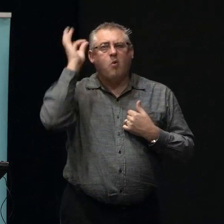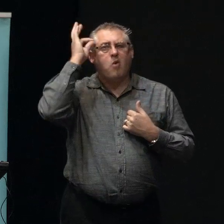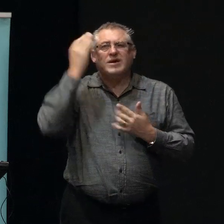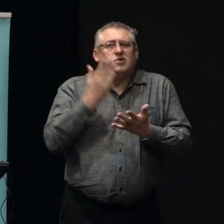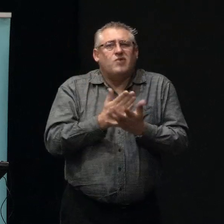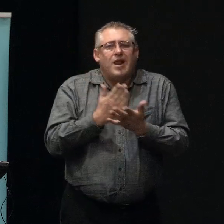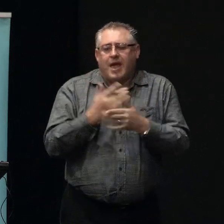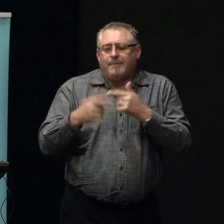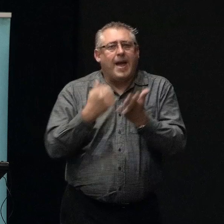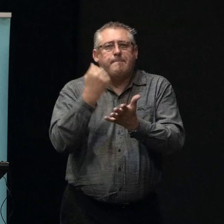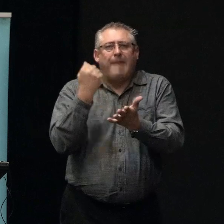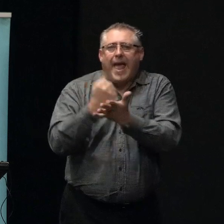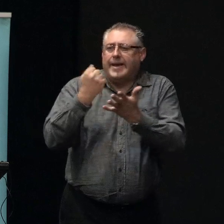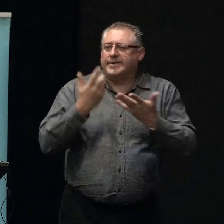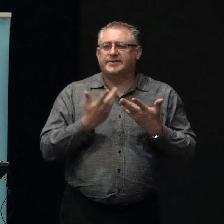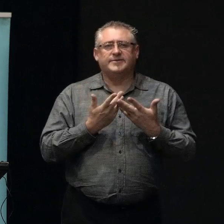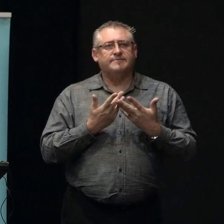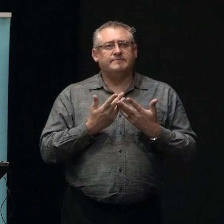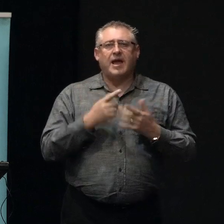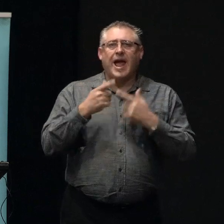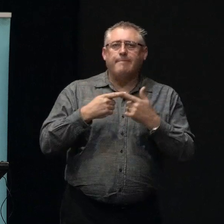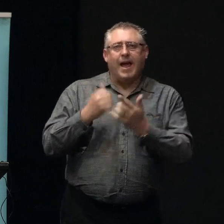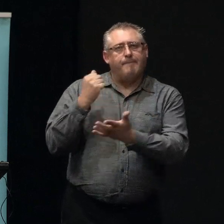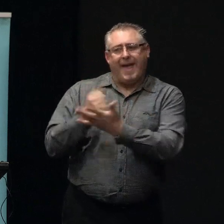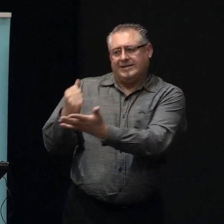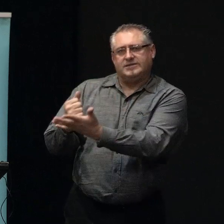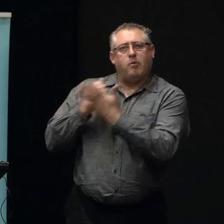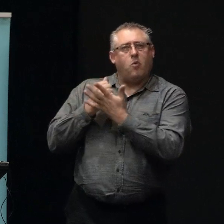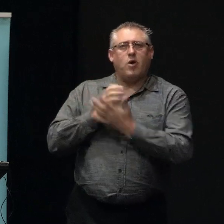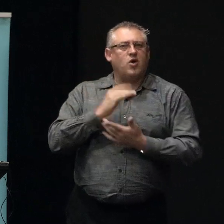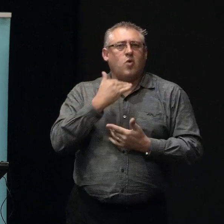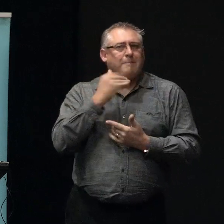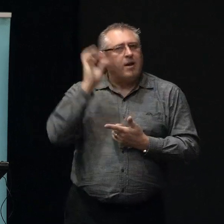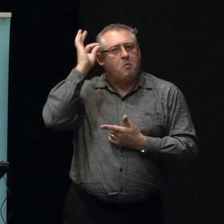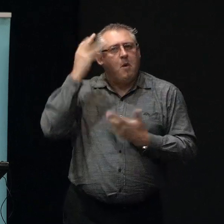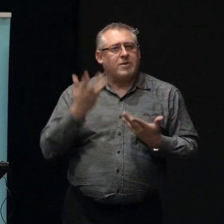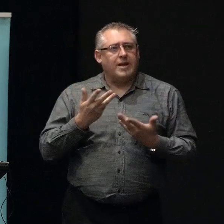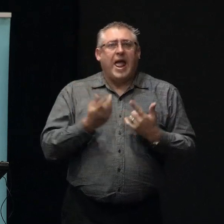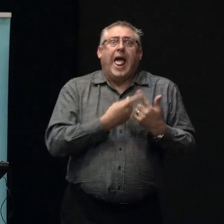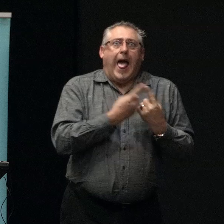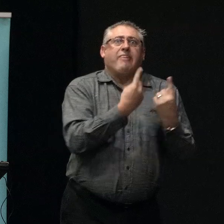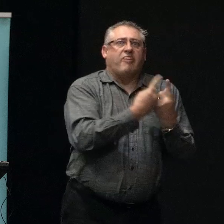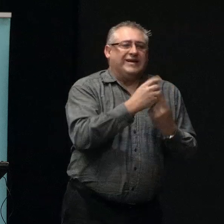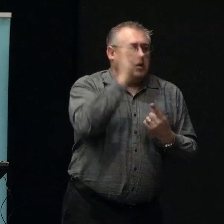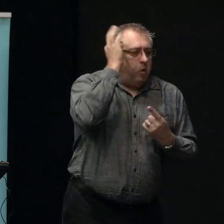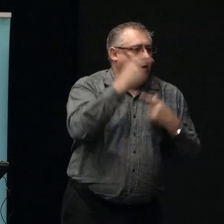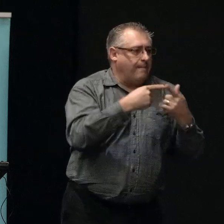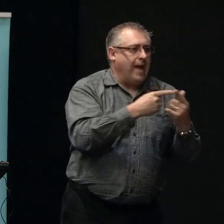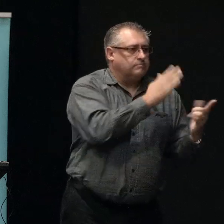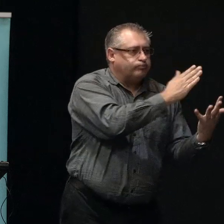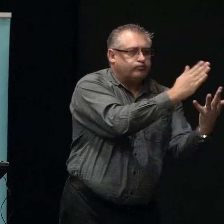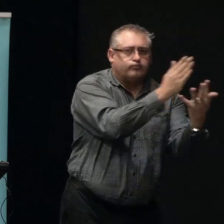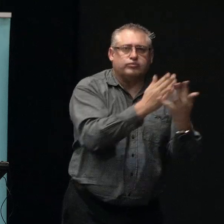the banks and about their support. There's other things in front of them right at the moment, but as